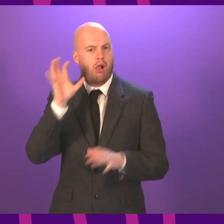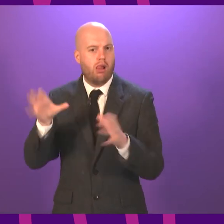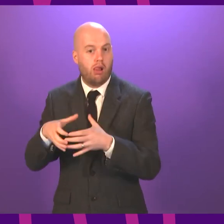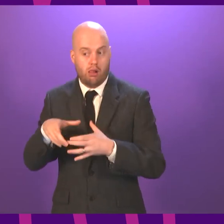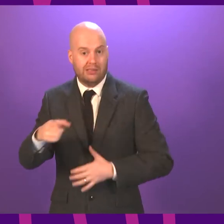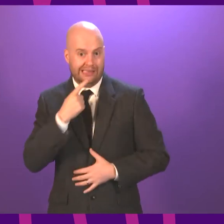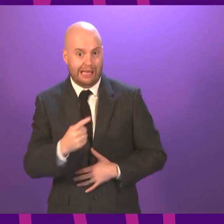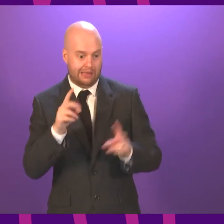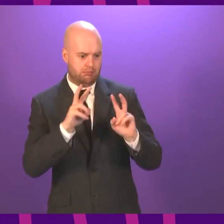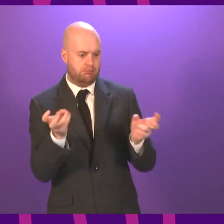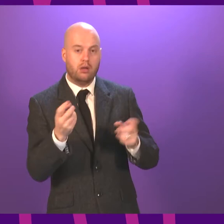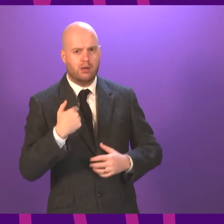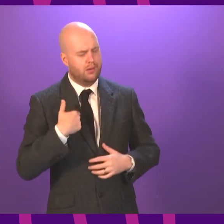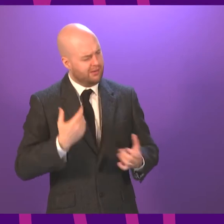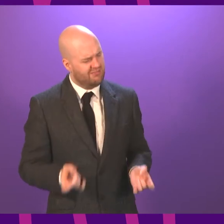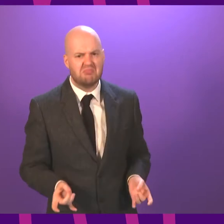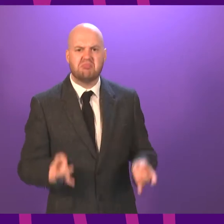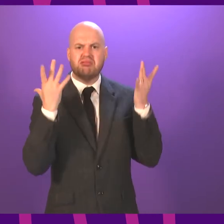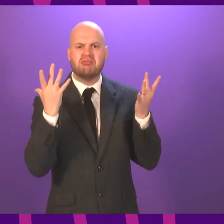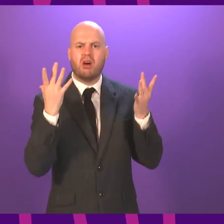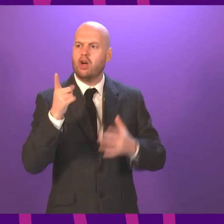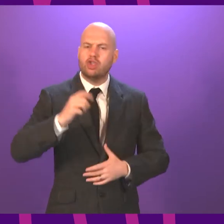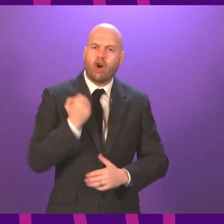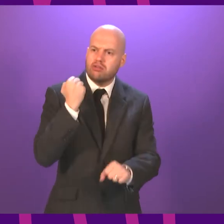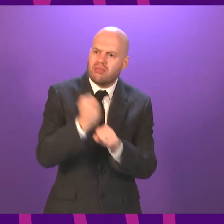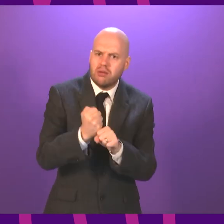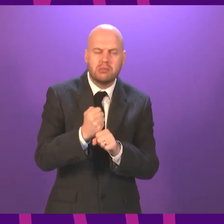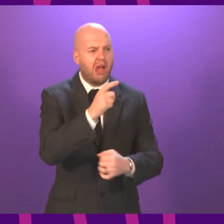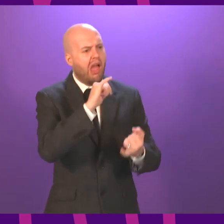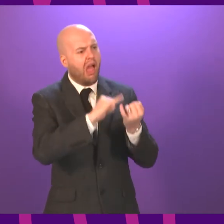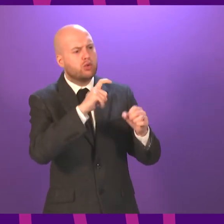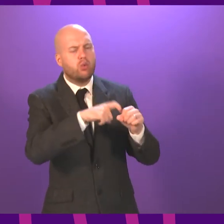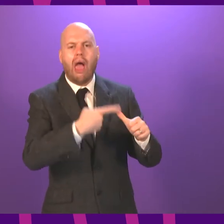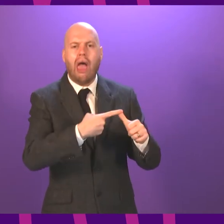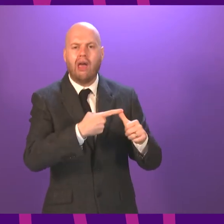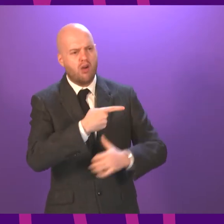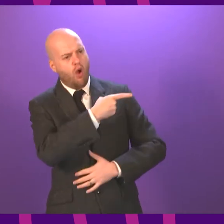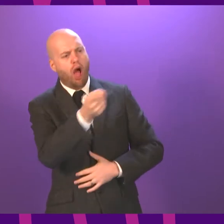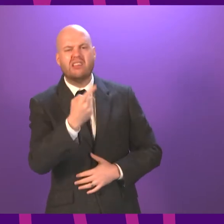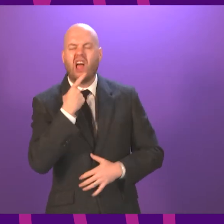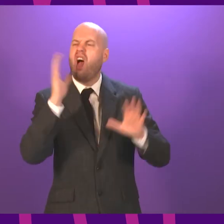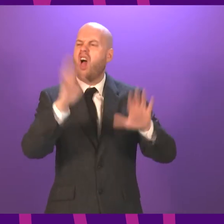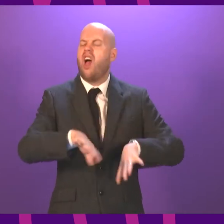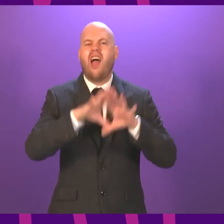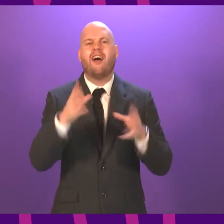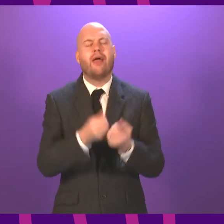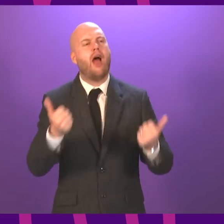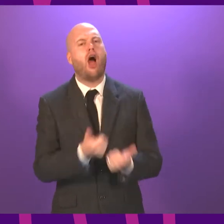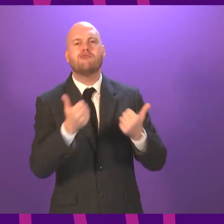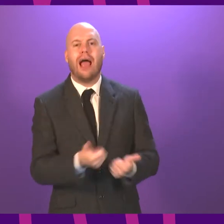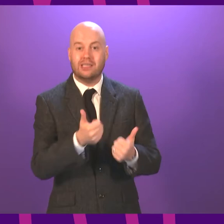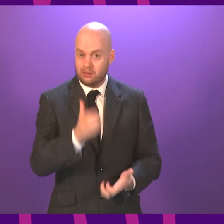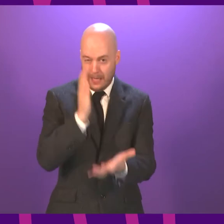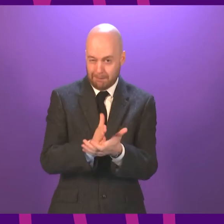Scottish Government, the SQA, that they keep saying that everything is OK when it is not. They are clearly in